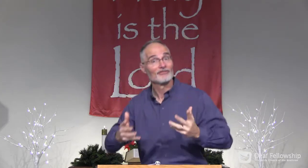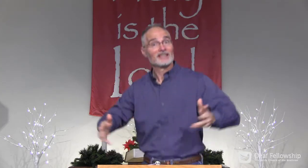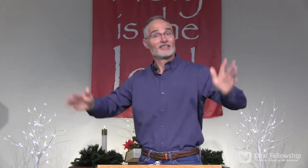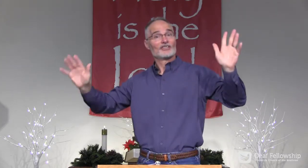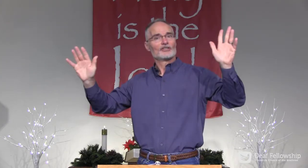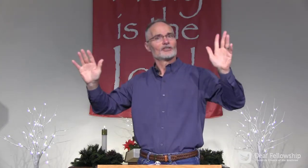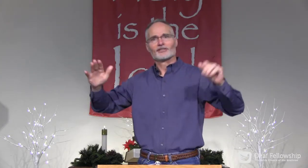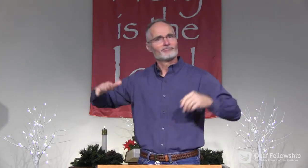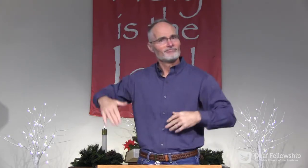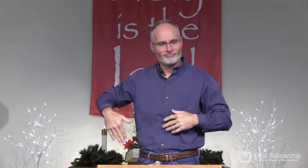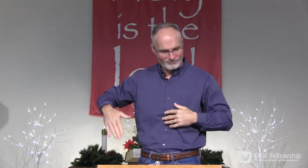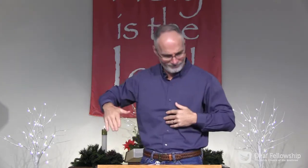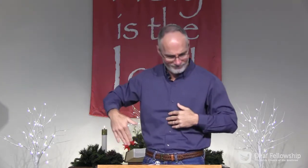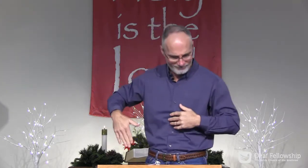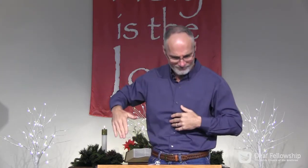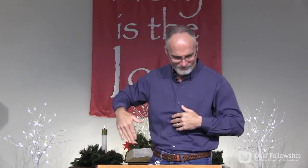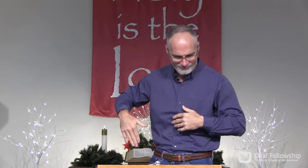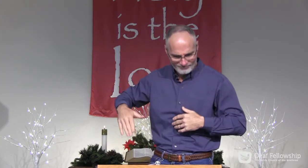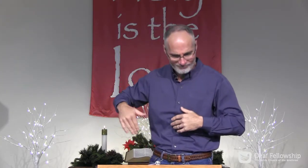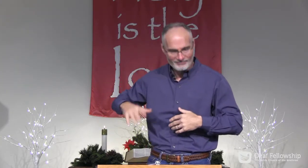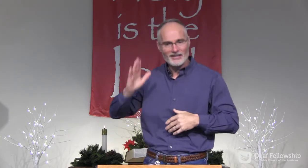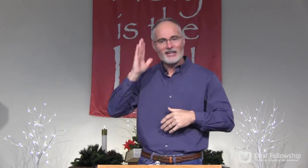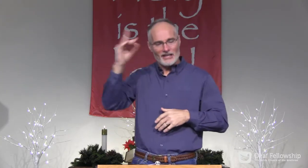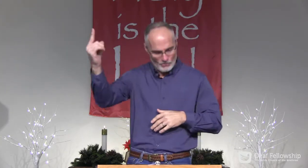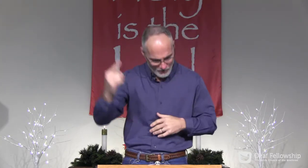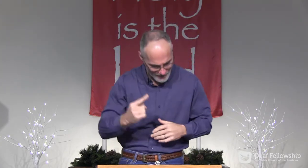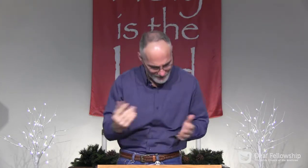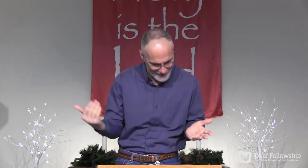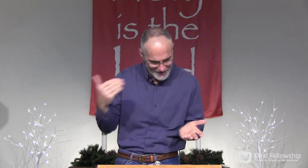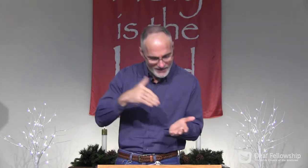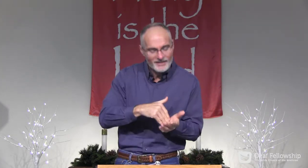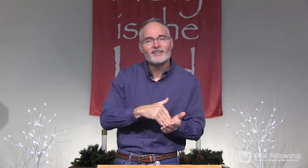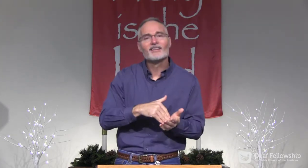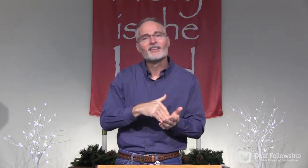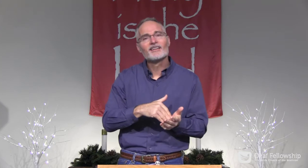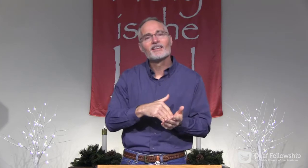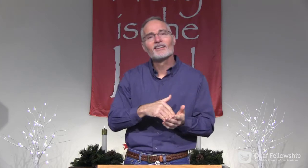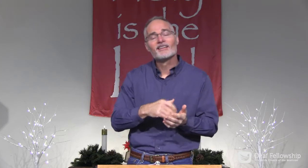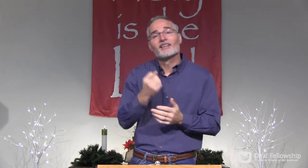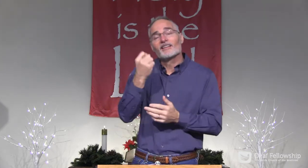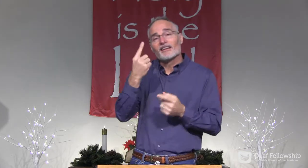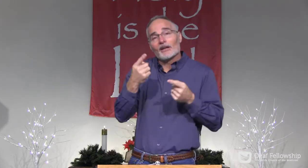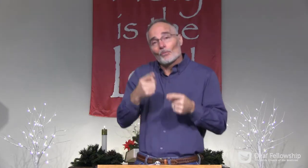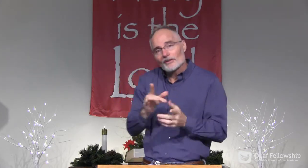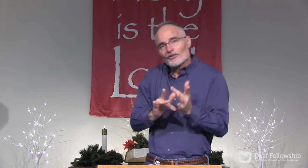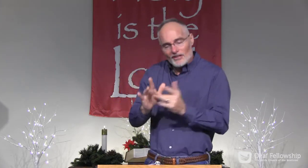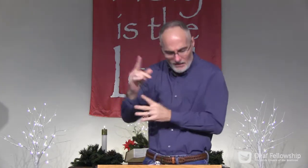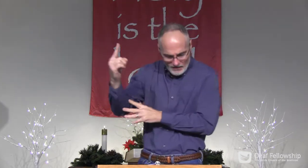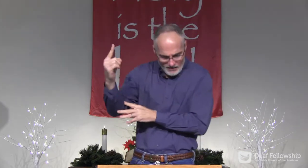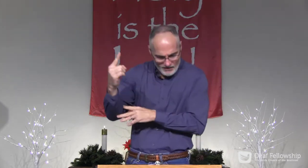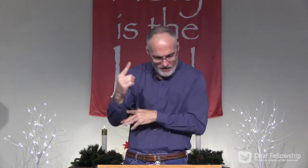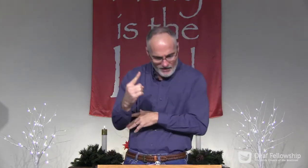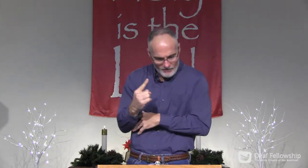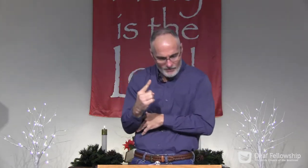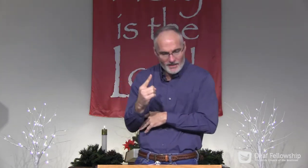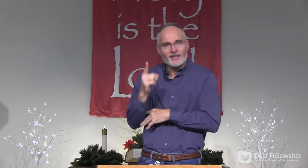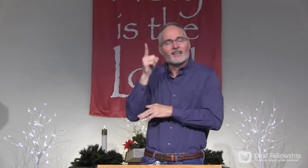But his work for his people is not finished. He will come again. And when Jesus